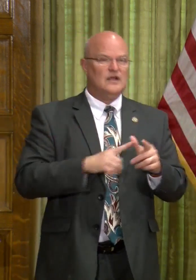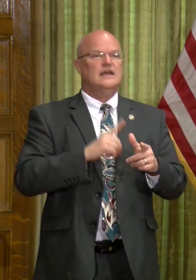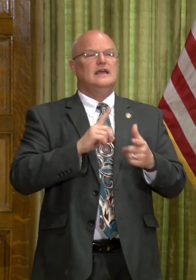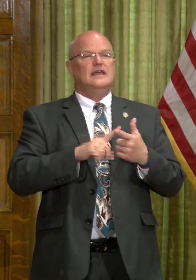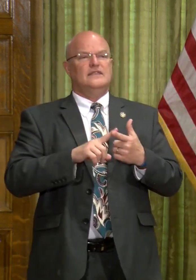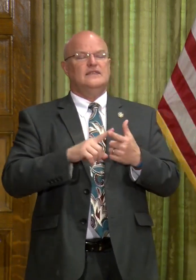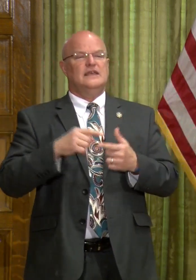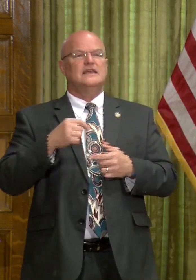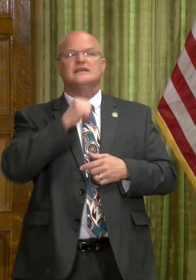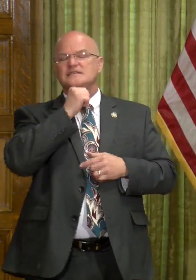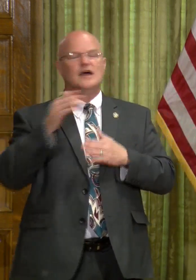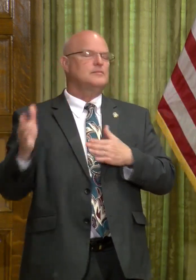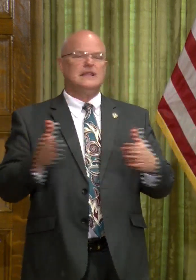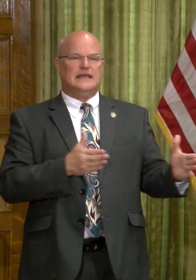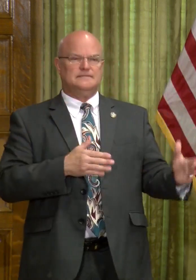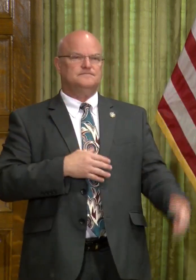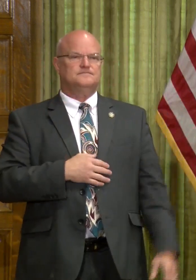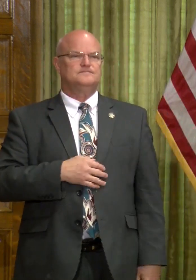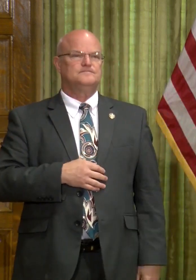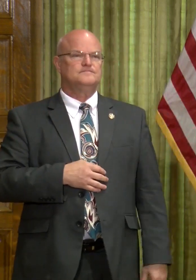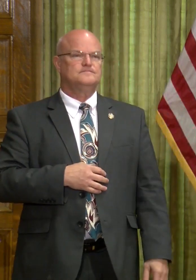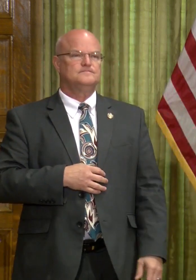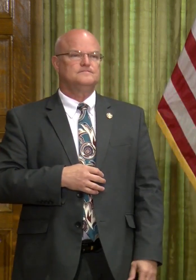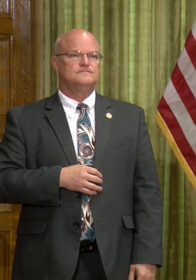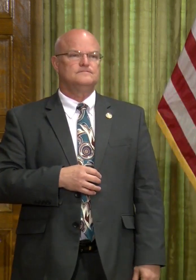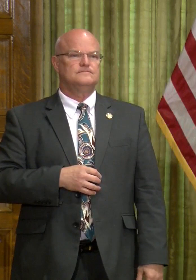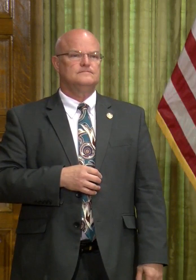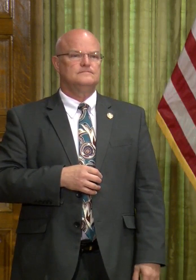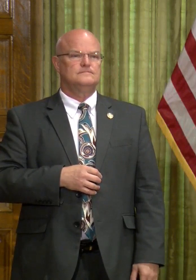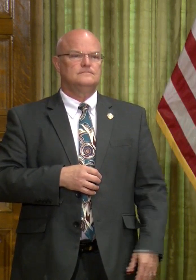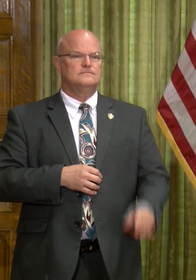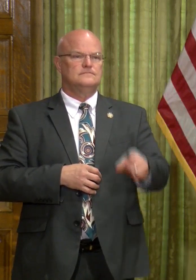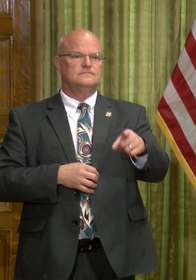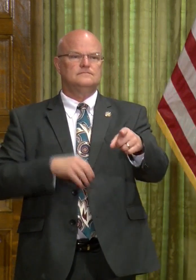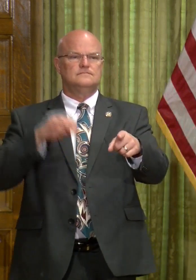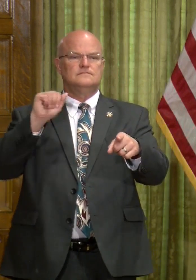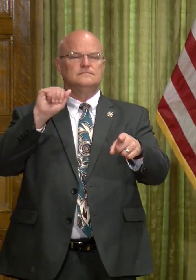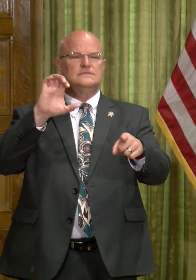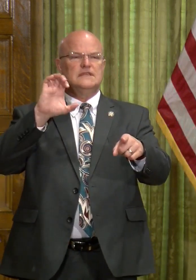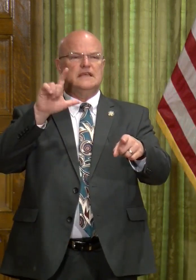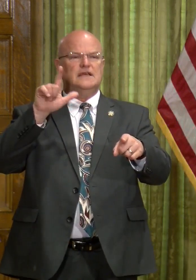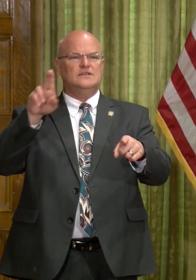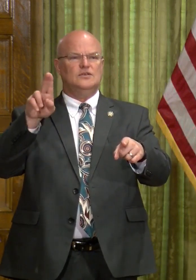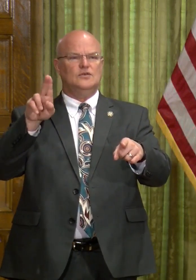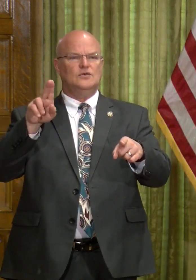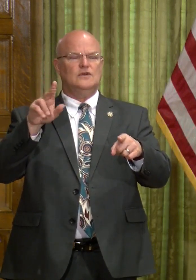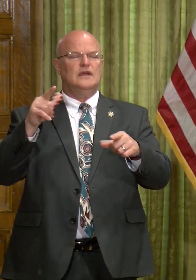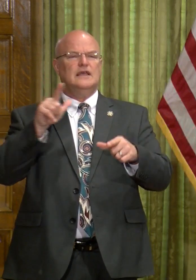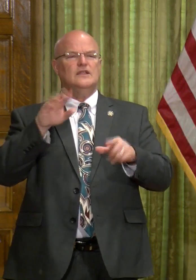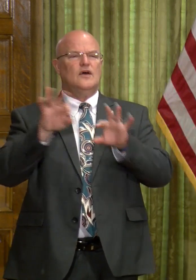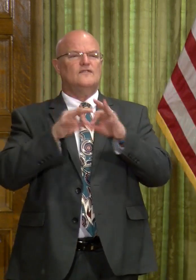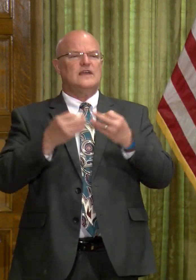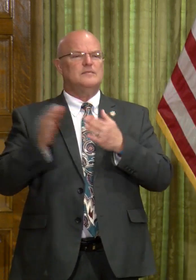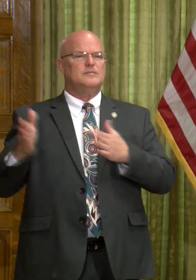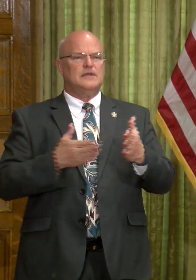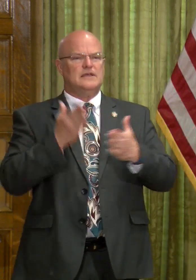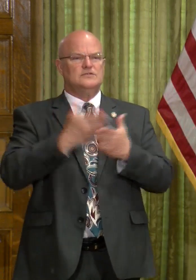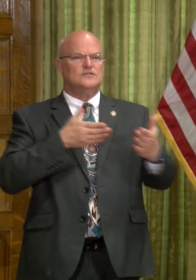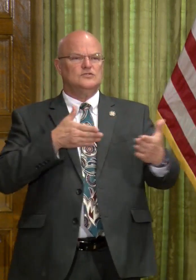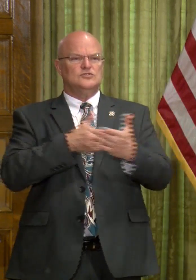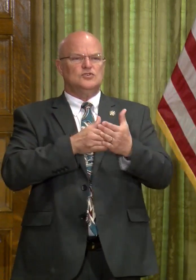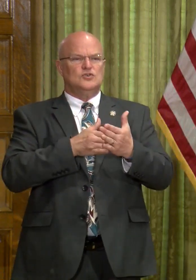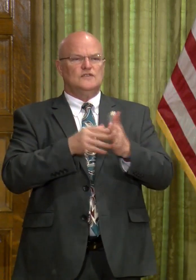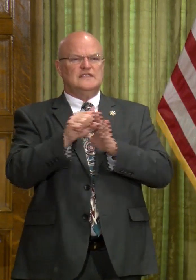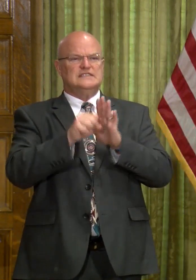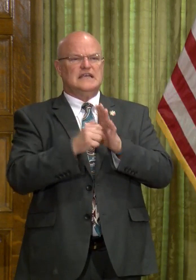then that's just something they should not plan on. Uh, ACLU and Little Rock Family, uh, Planning Services, uh, sued the